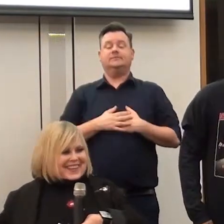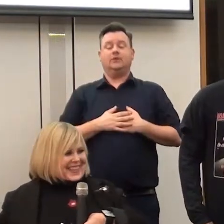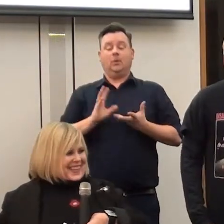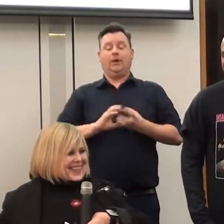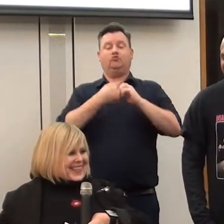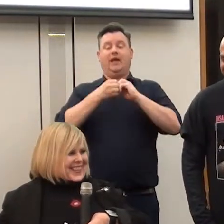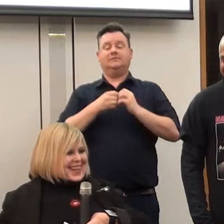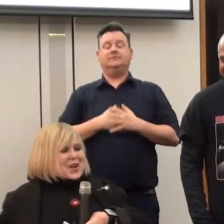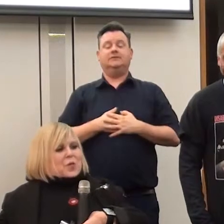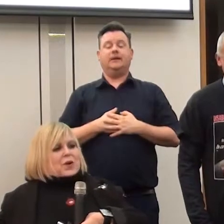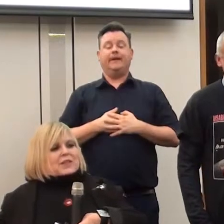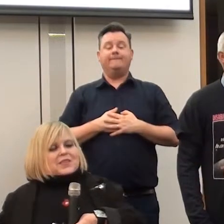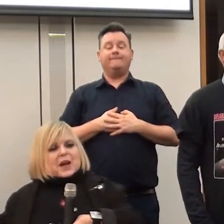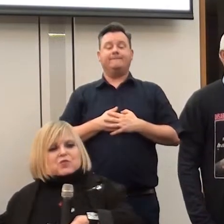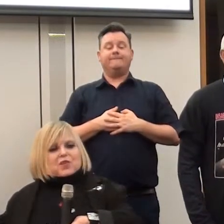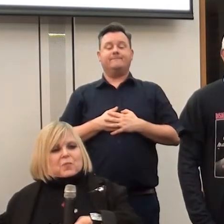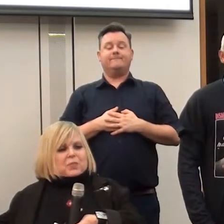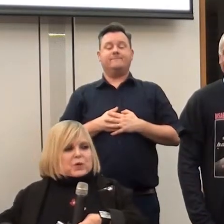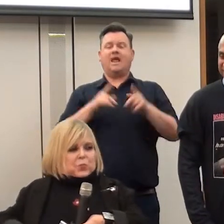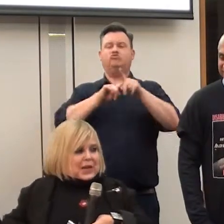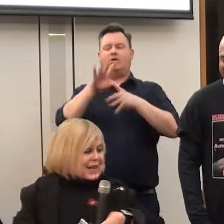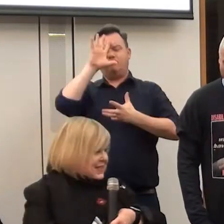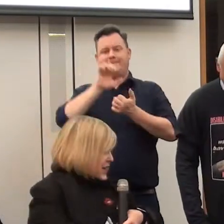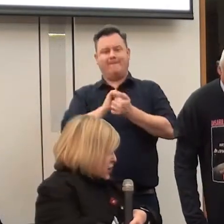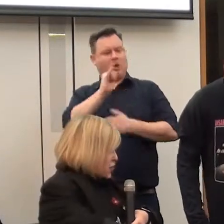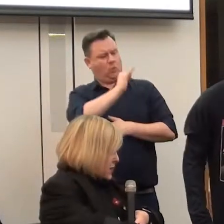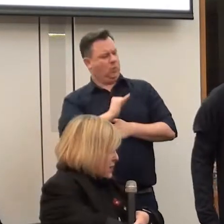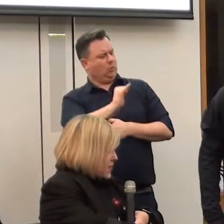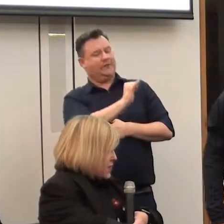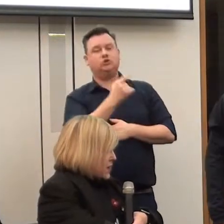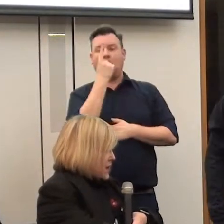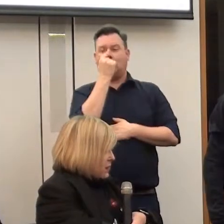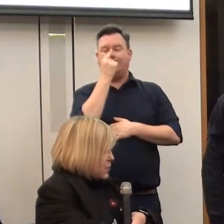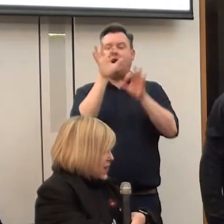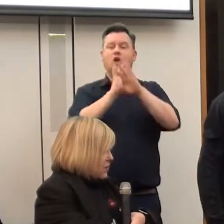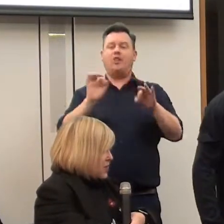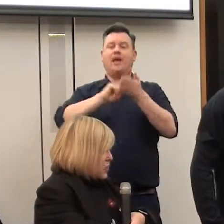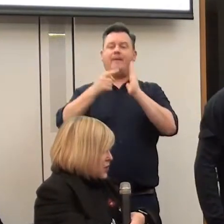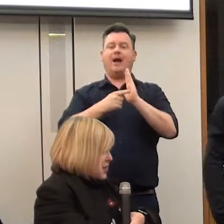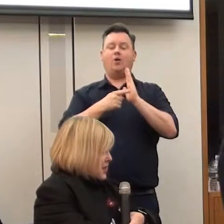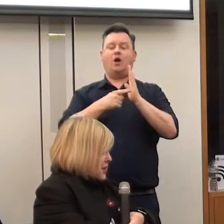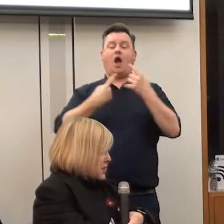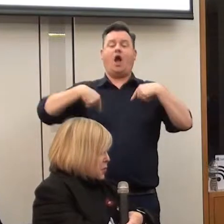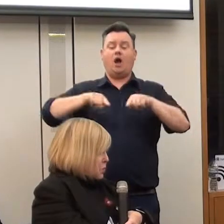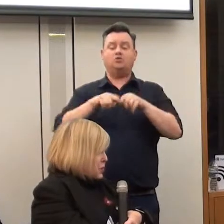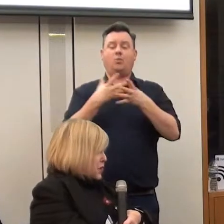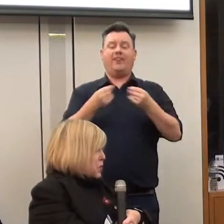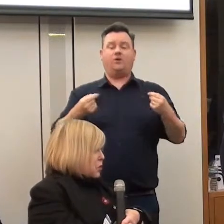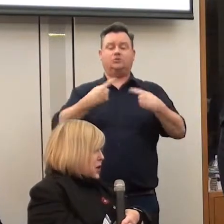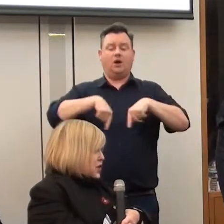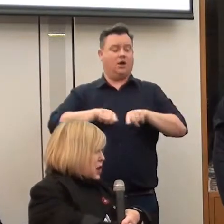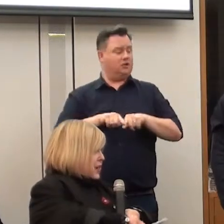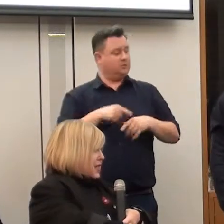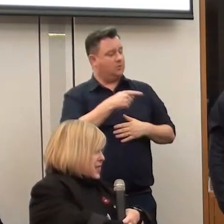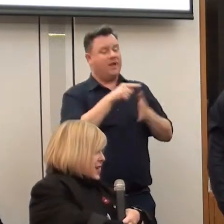I'm trying to remember which one it is. It could be the Nothing About Us Without Us, which is so beautifully